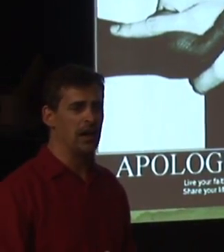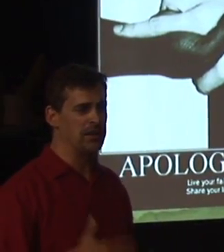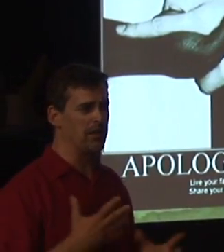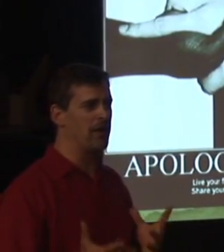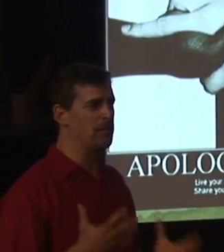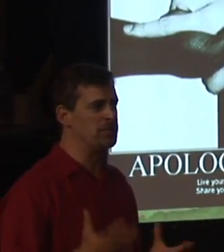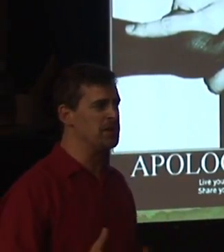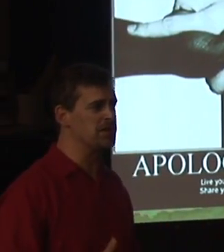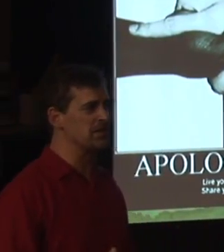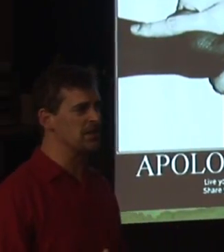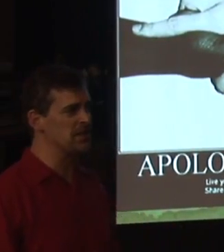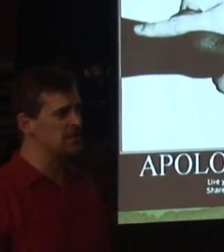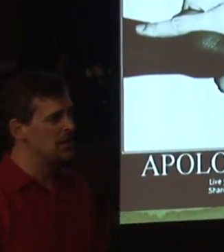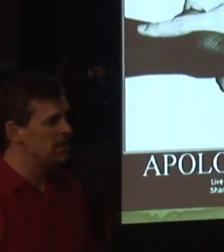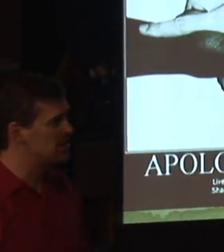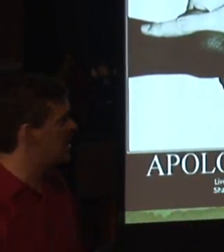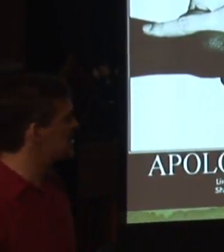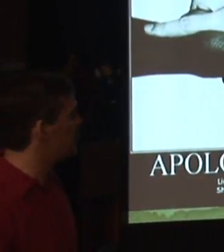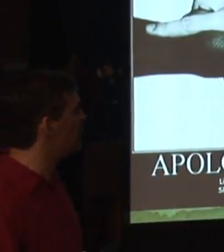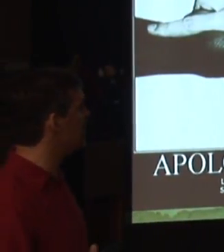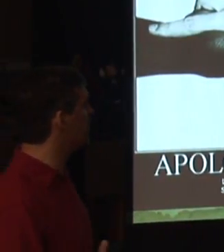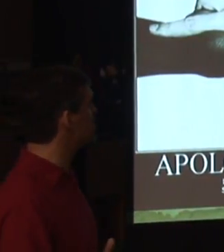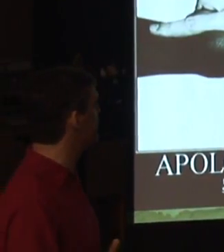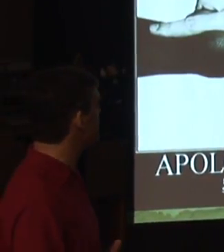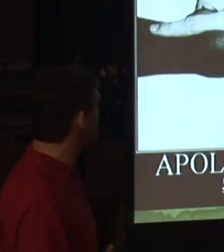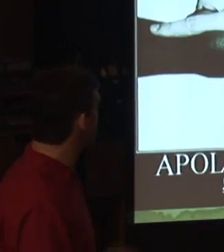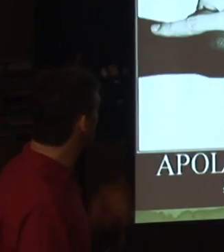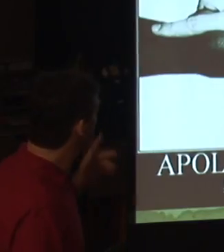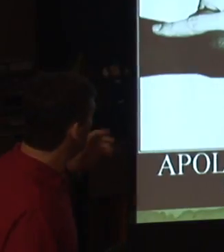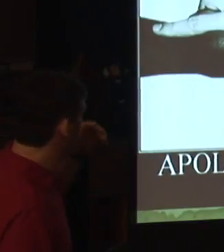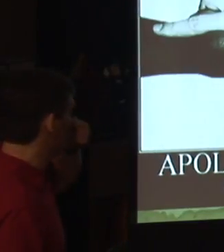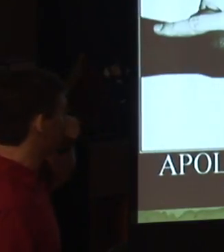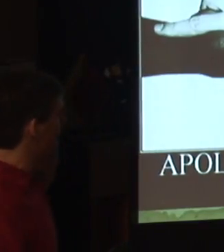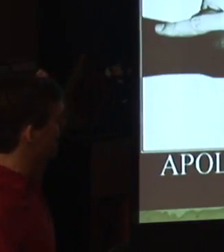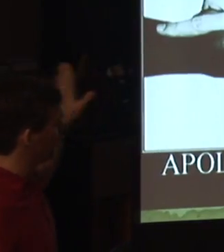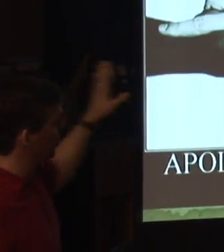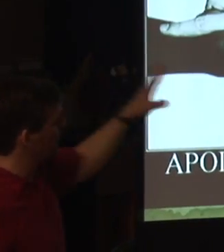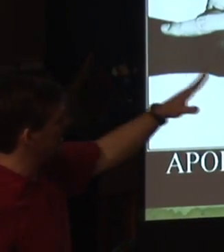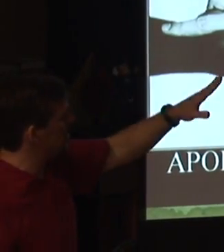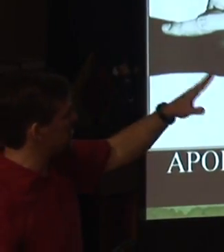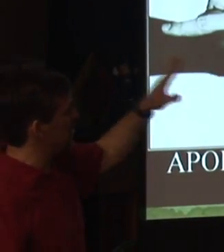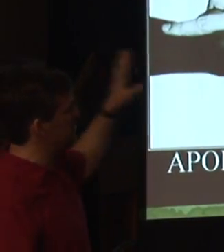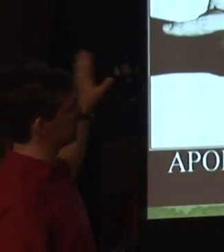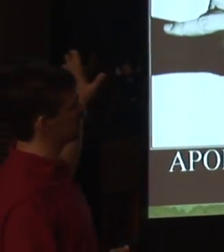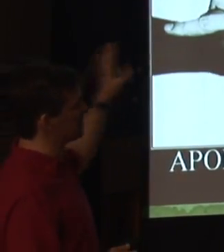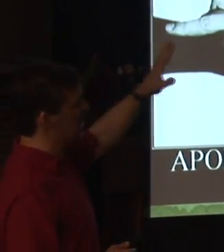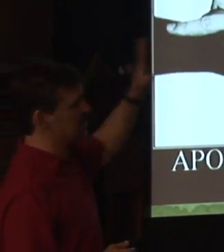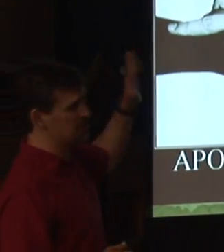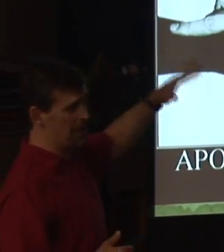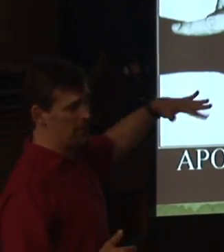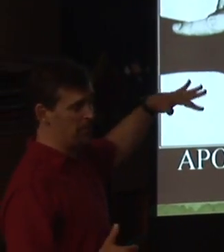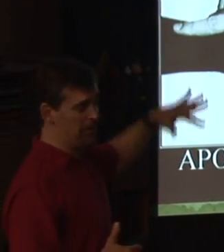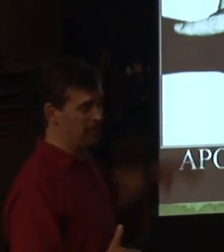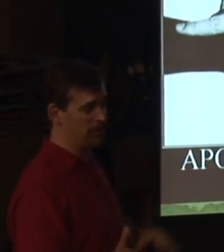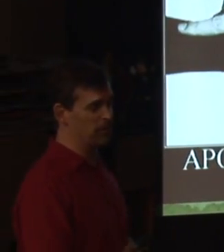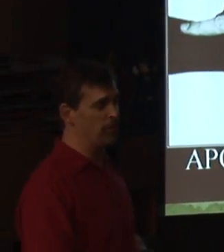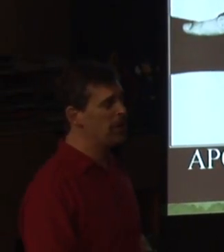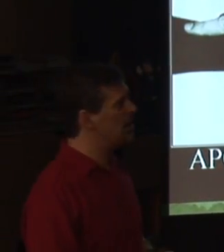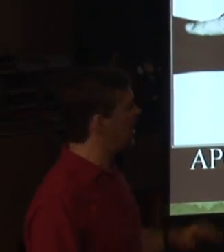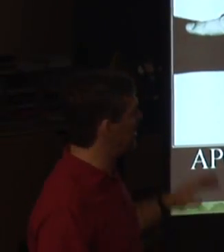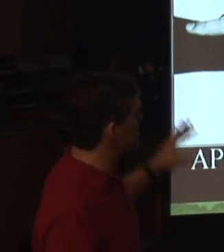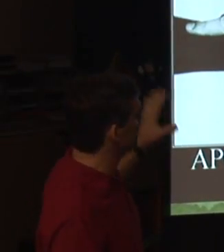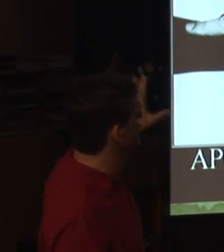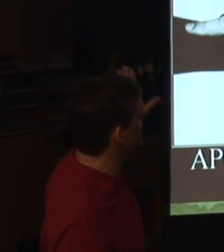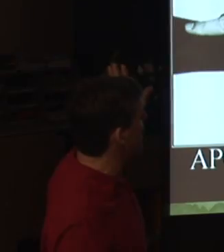of identifying with Jesus as God's move in here in this place. And the top rope is a series of slides each time we flip